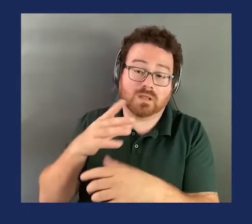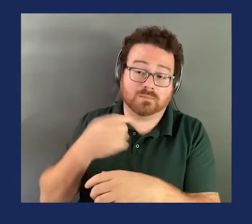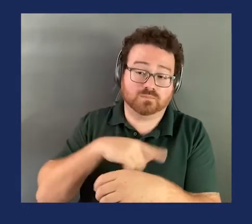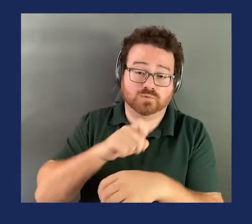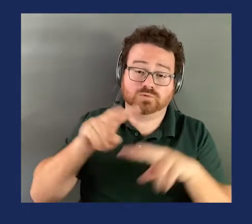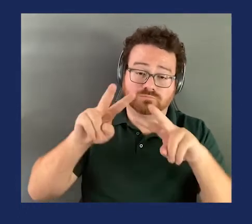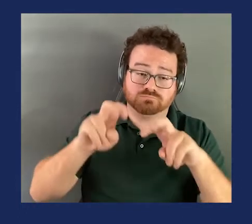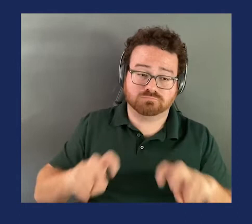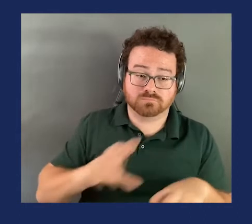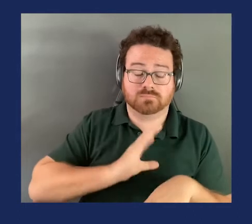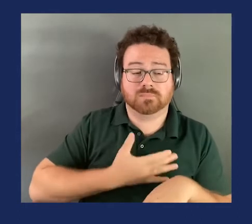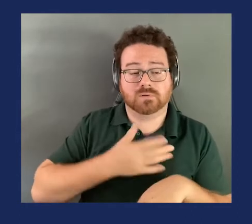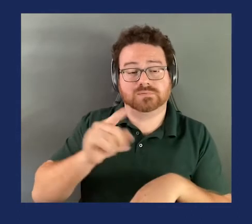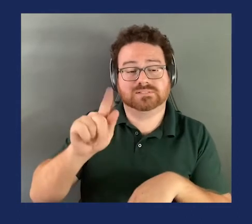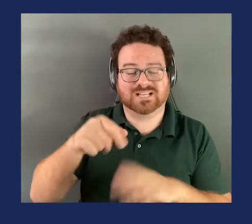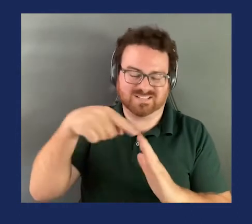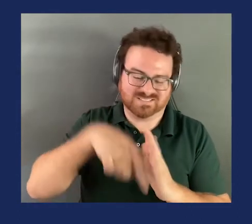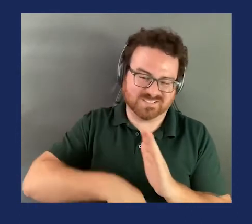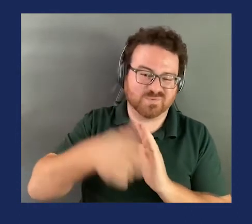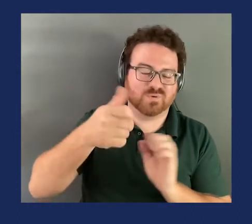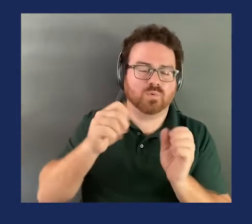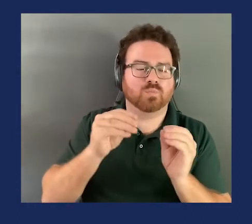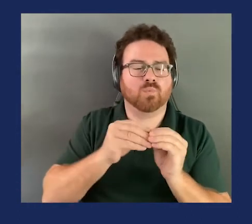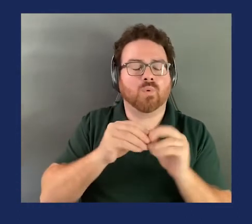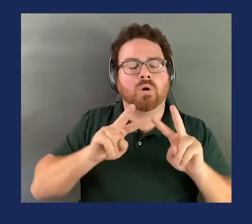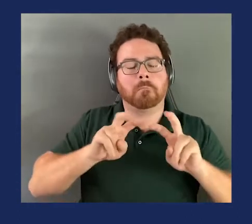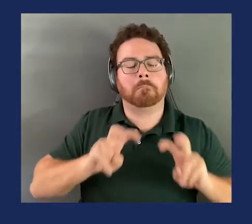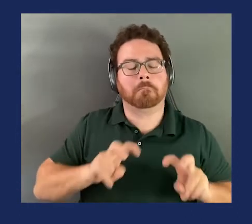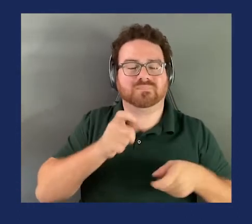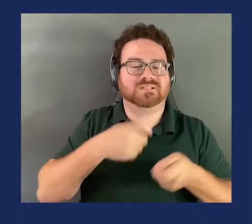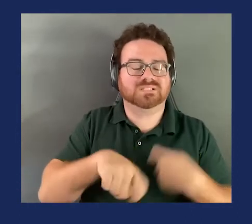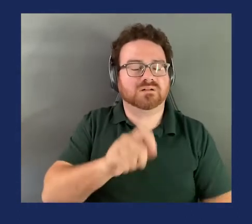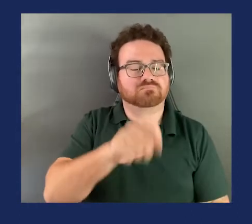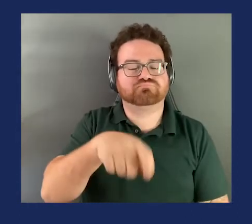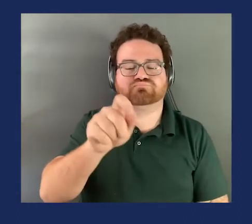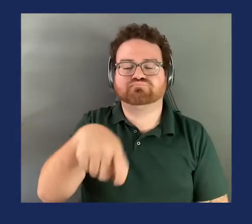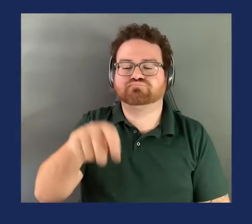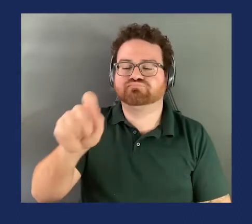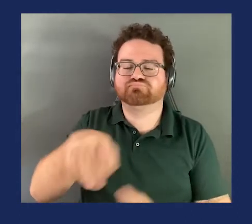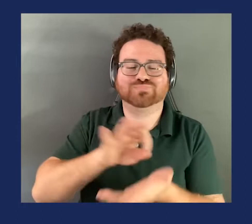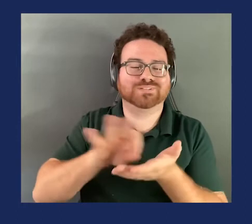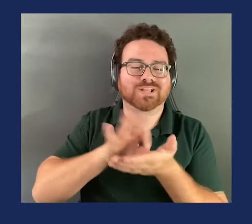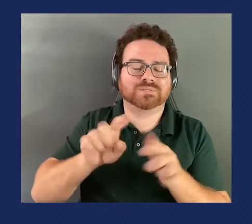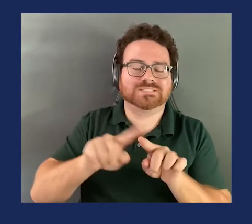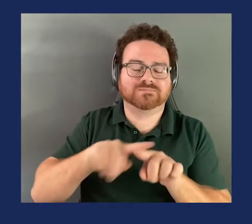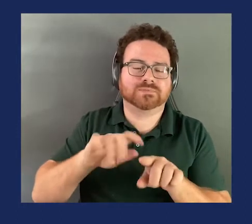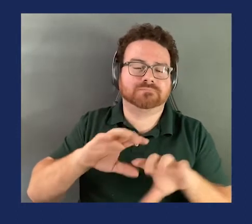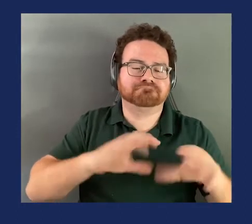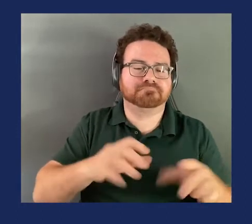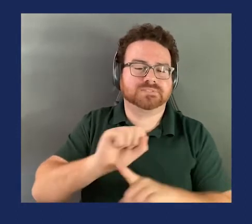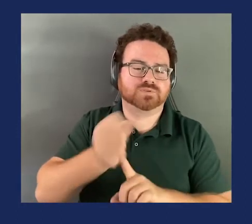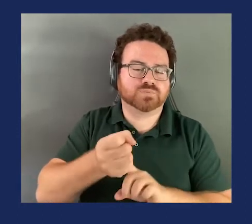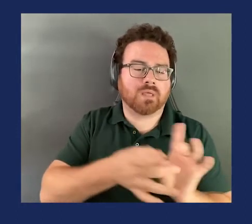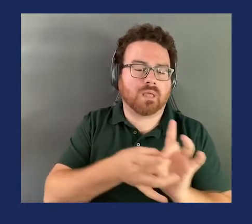more analytical way rather than just counting up slash marks of associated incidents. So for that reason, I will support your amendment.